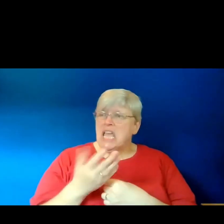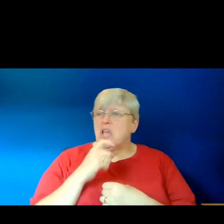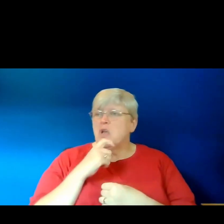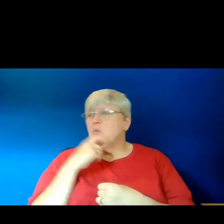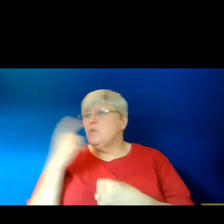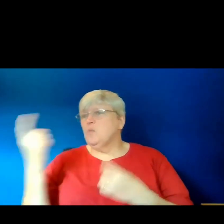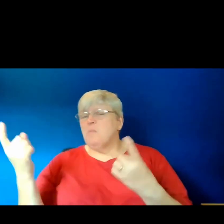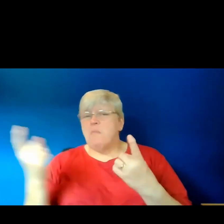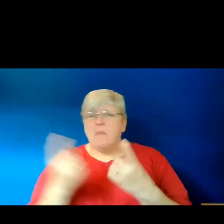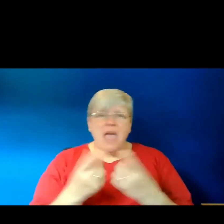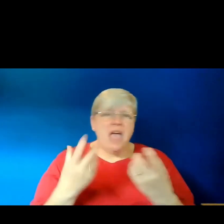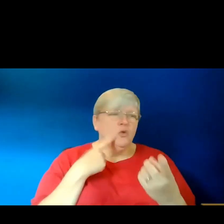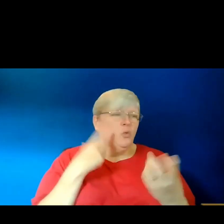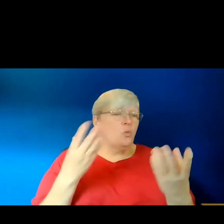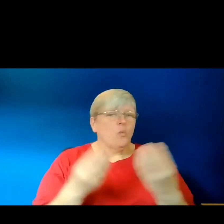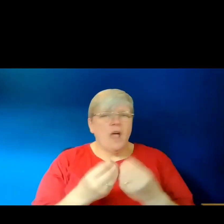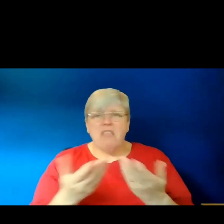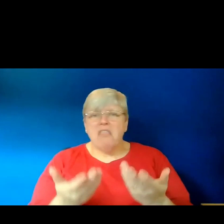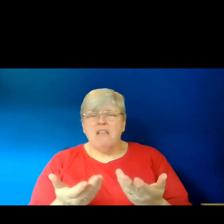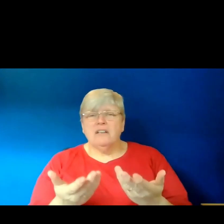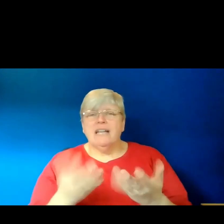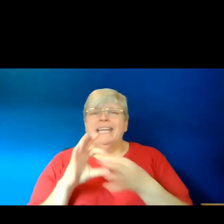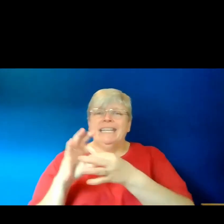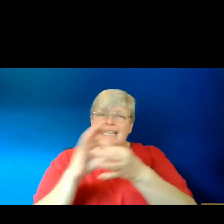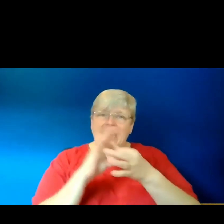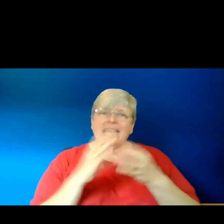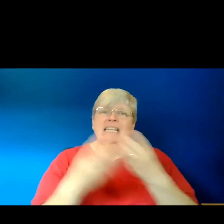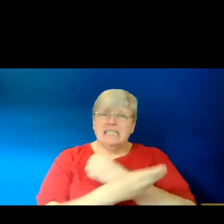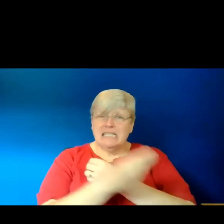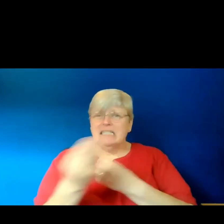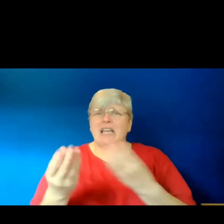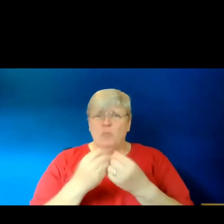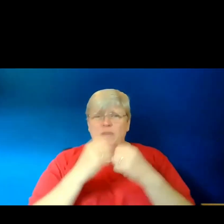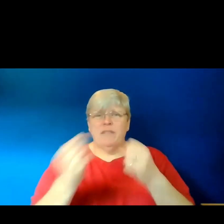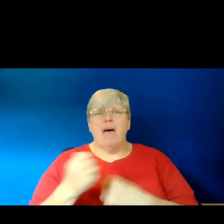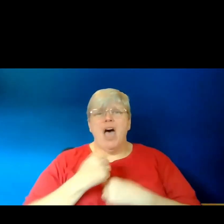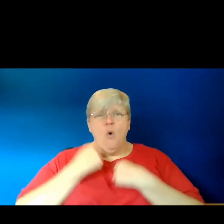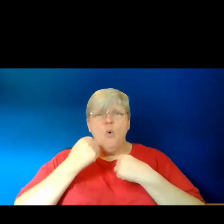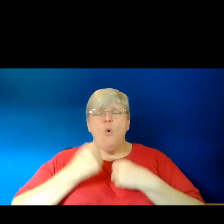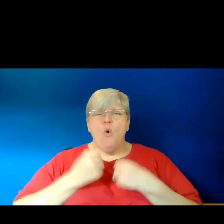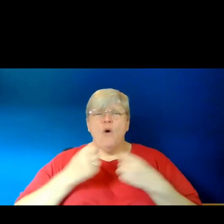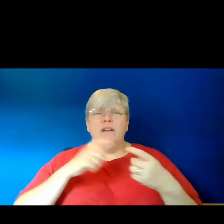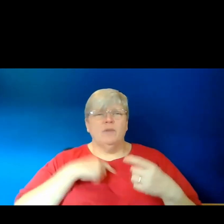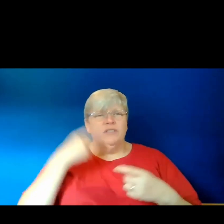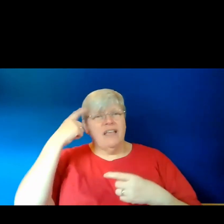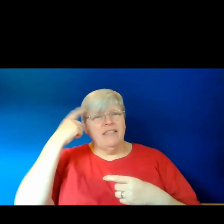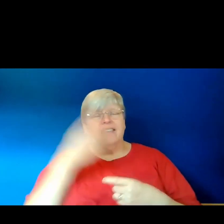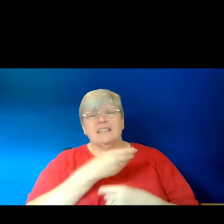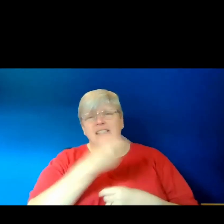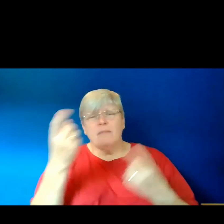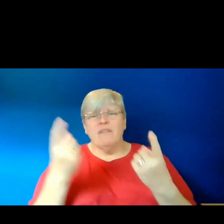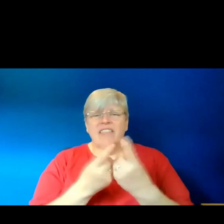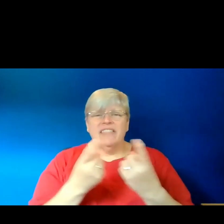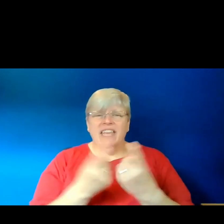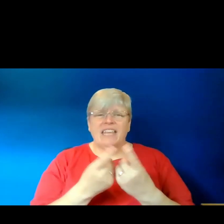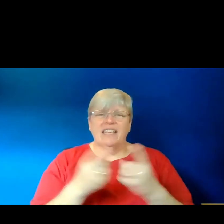undertaken them with. I connected some of them with my own rituals, because I think that some of these things such